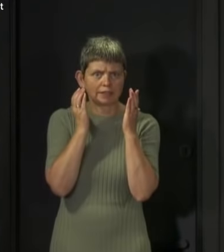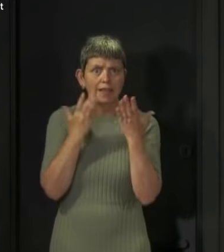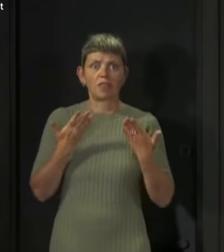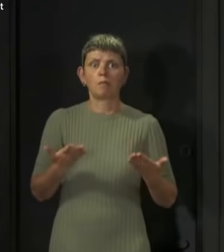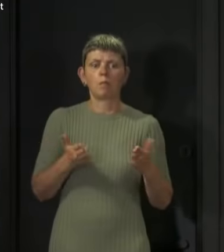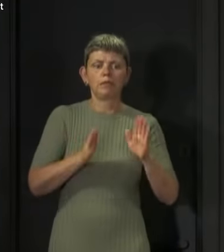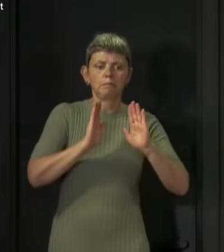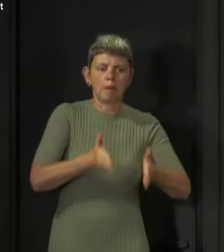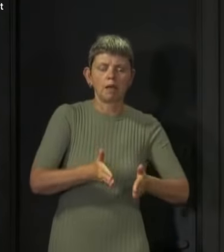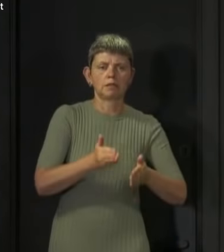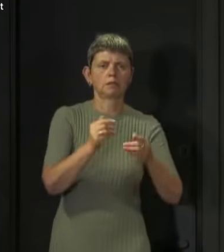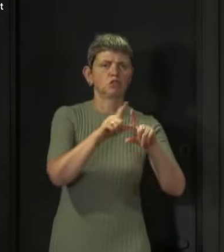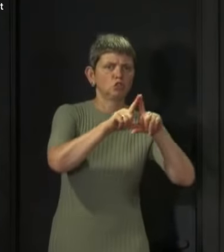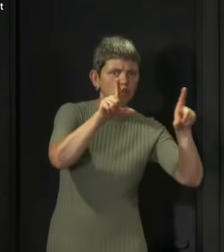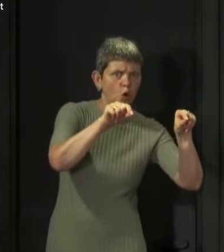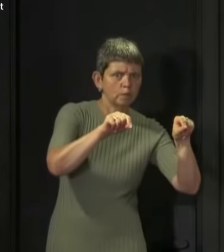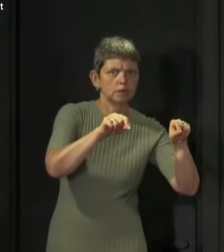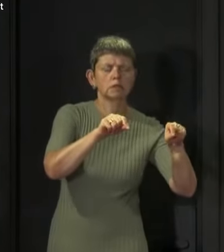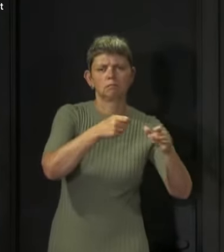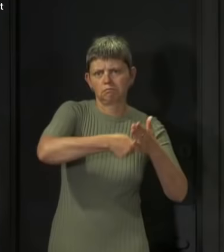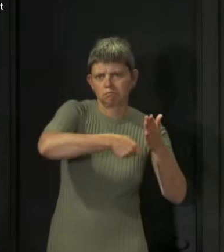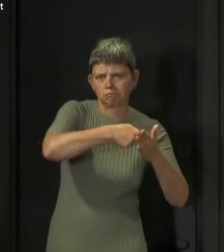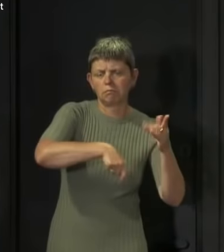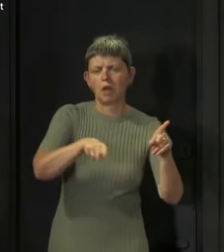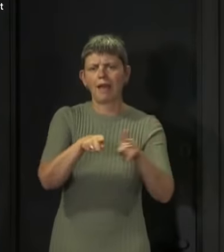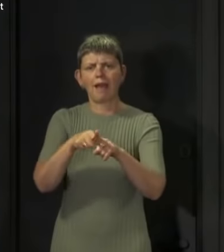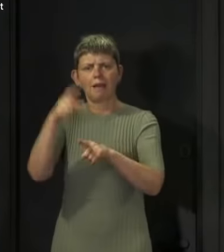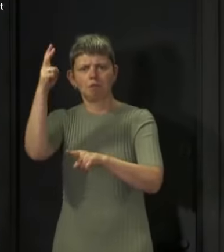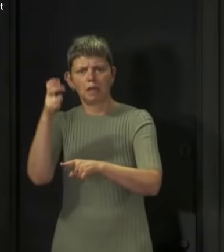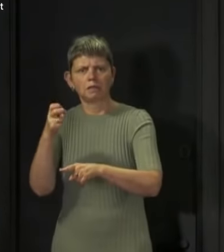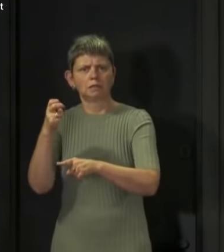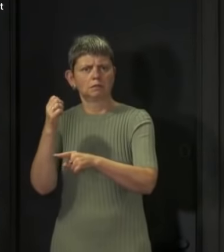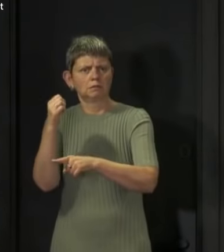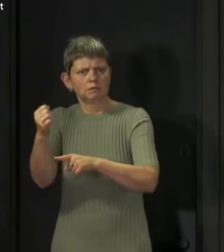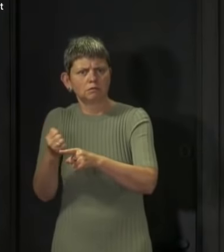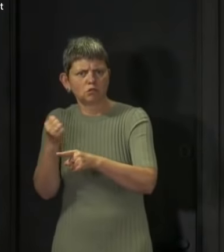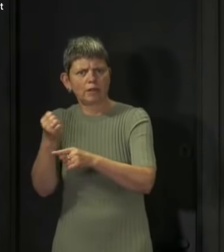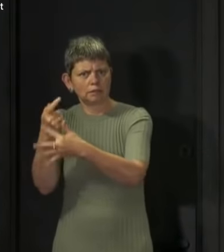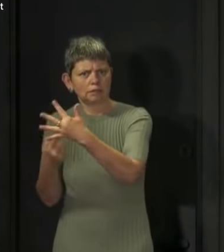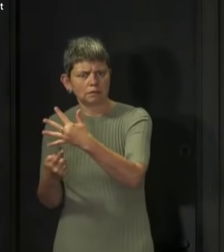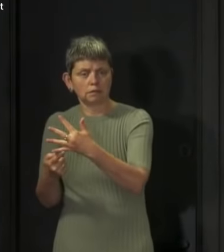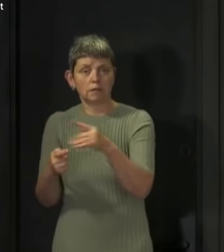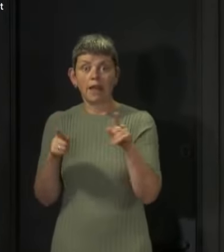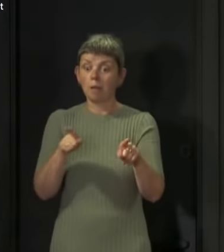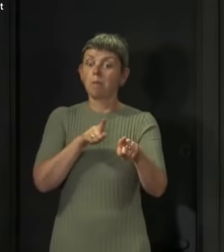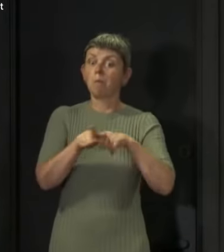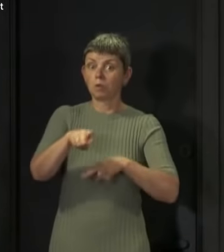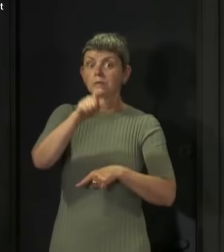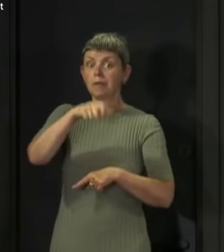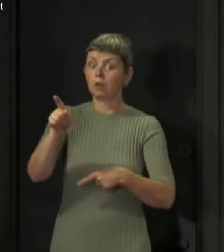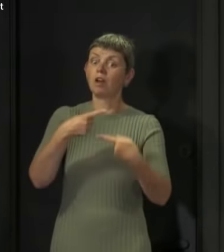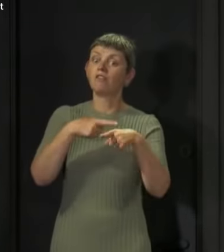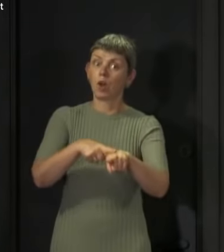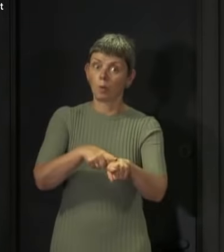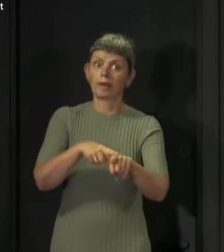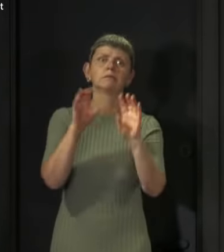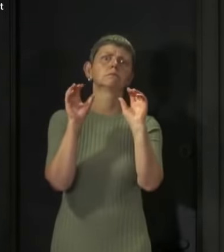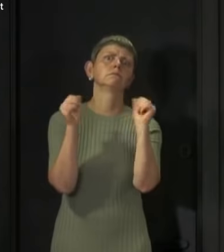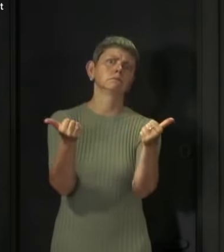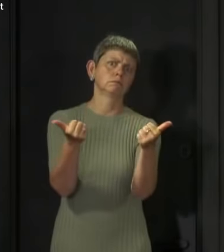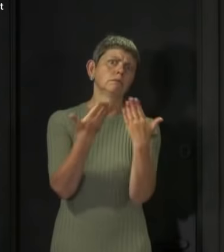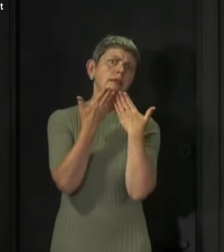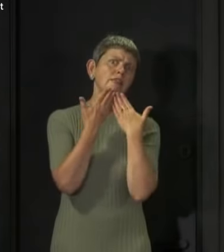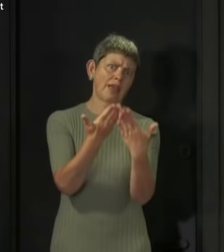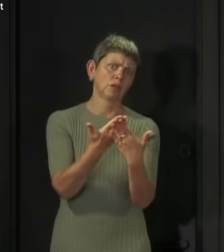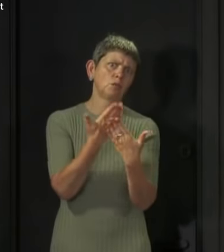shops and on public transport and we are very satisfied that the vast majority of people are complying with those requirements and I want to thank